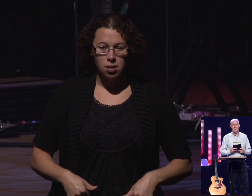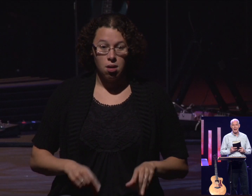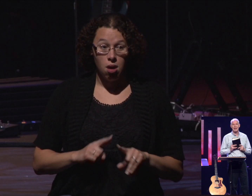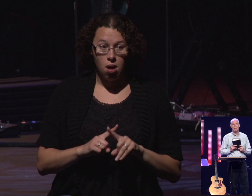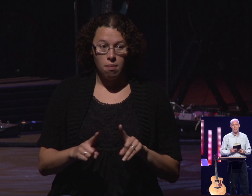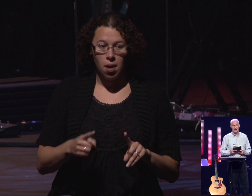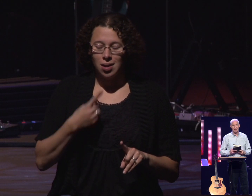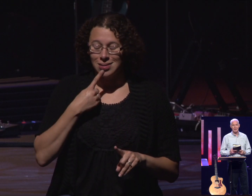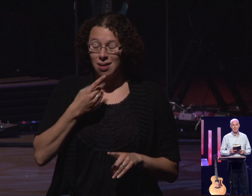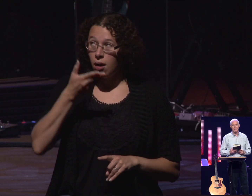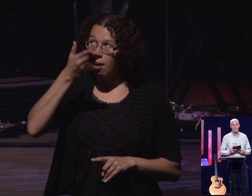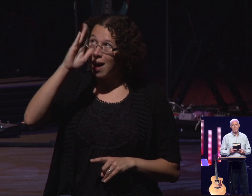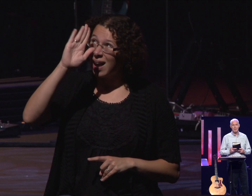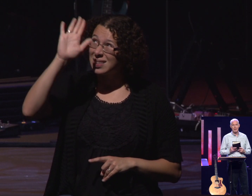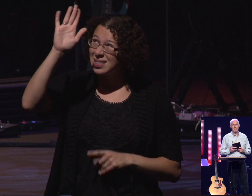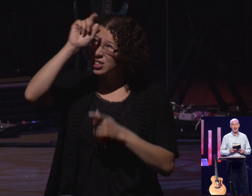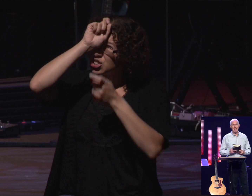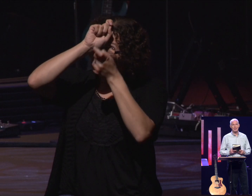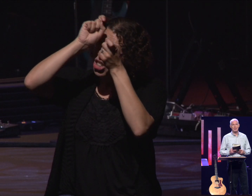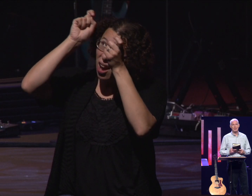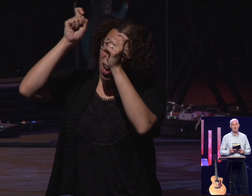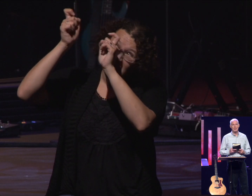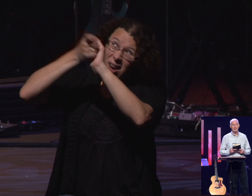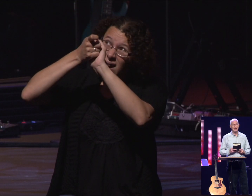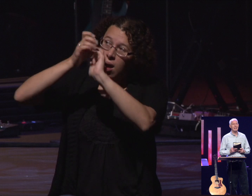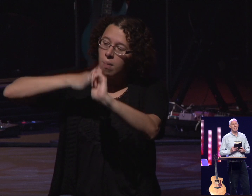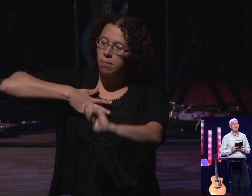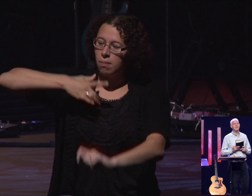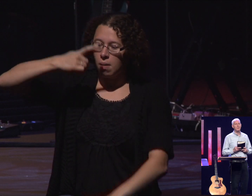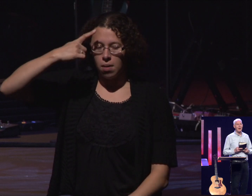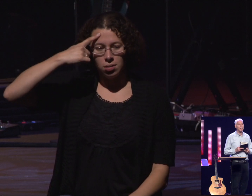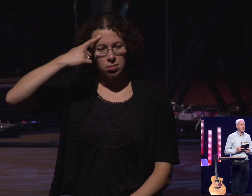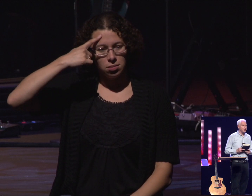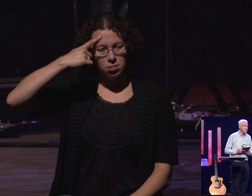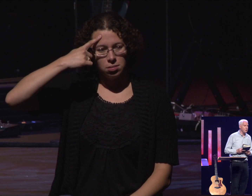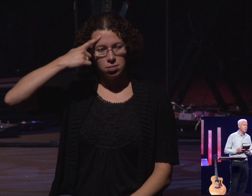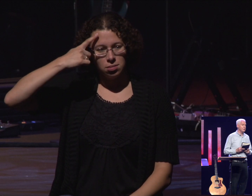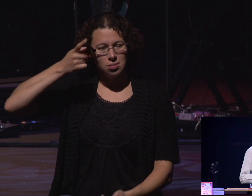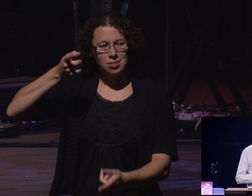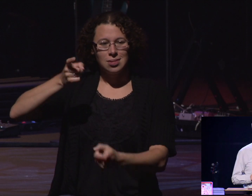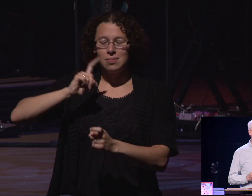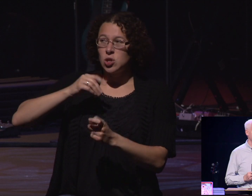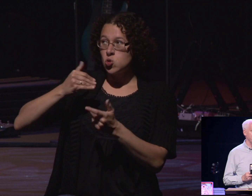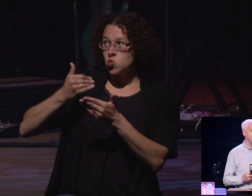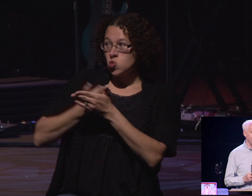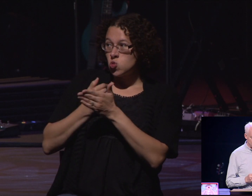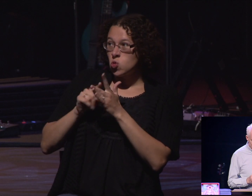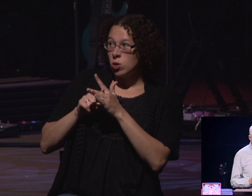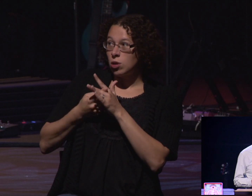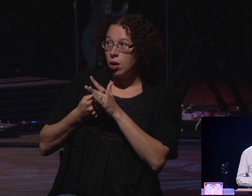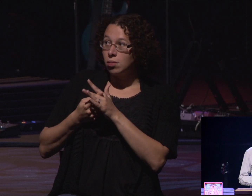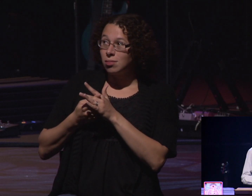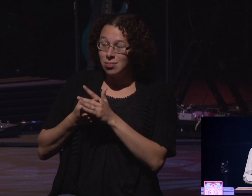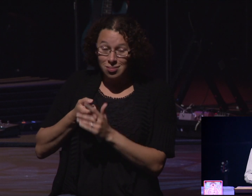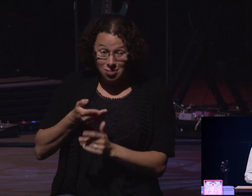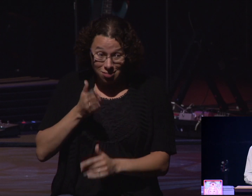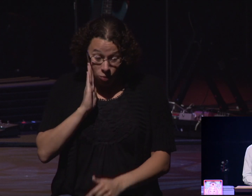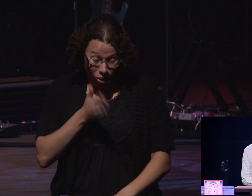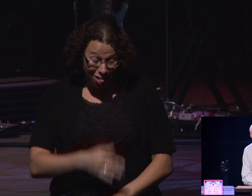my mind and my outlook. And give me a fresh new start. And he will.